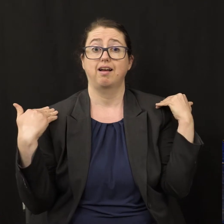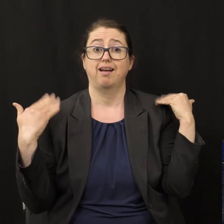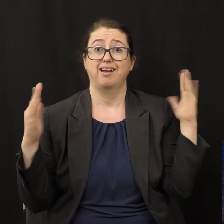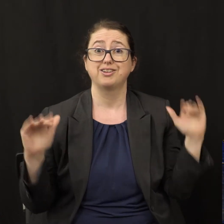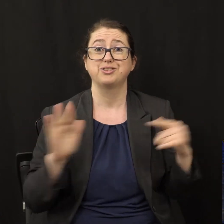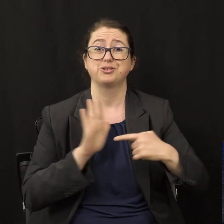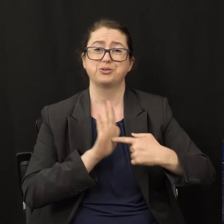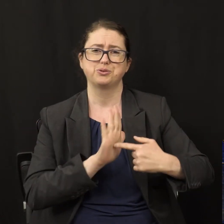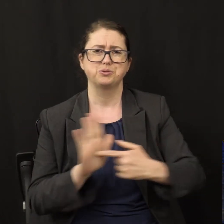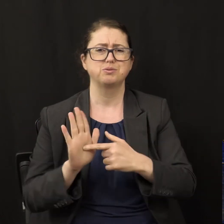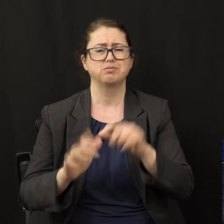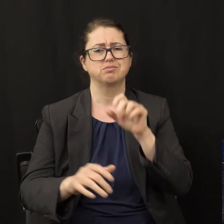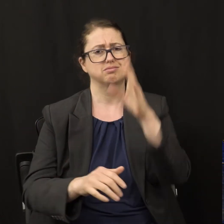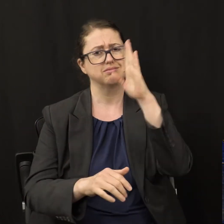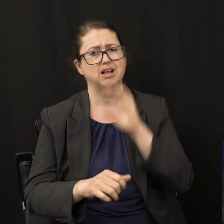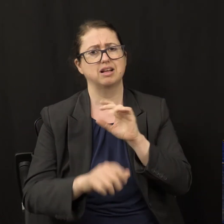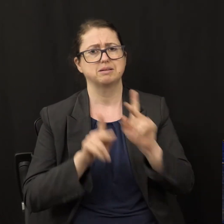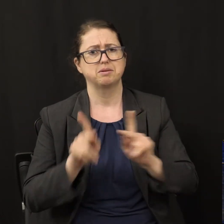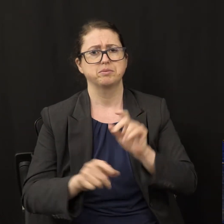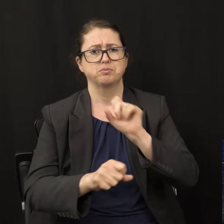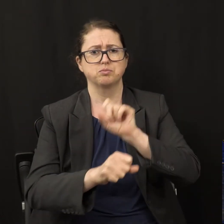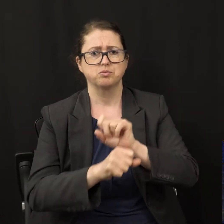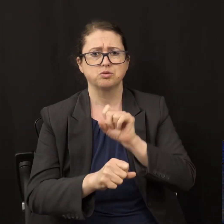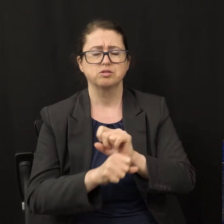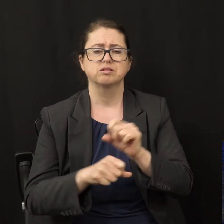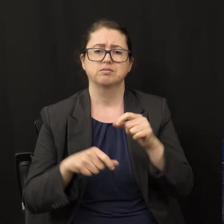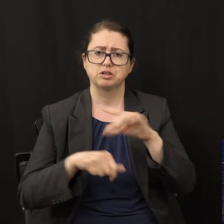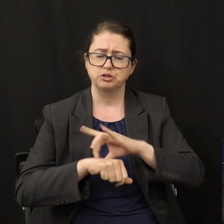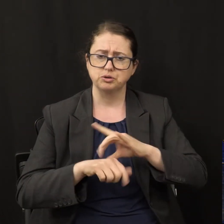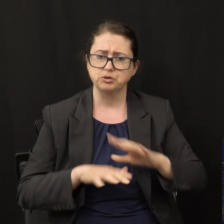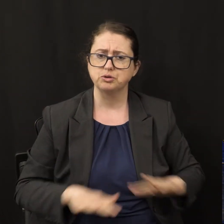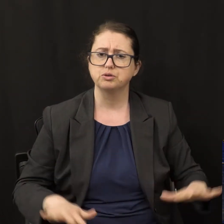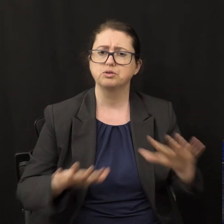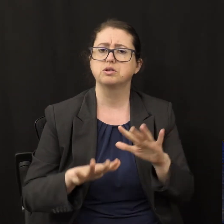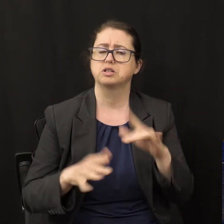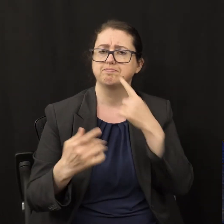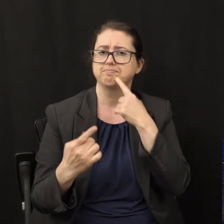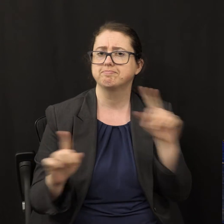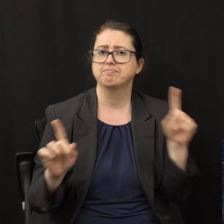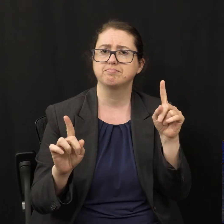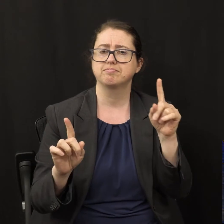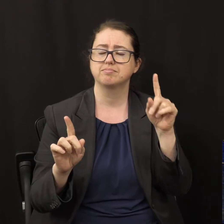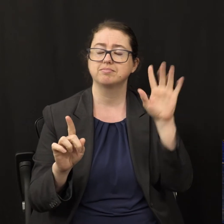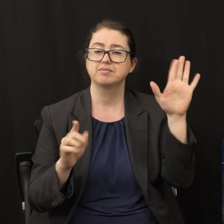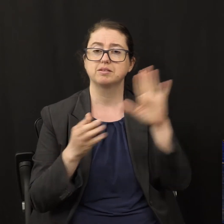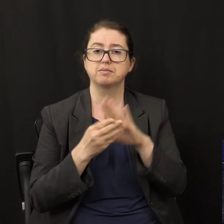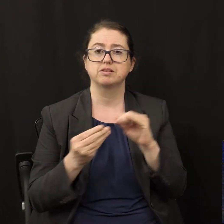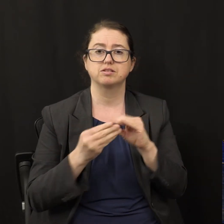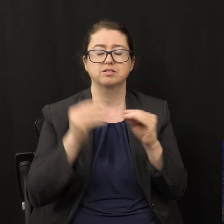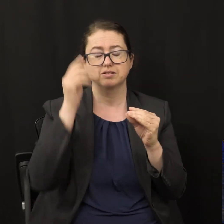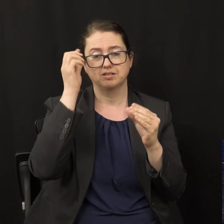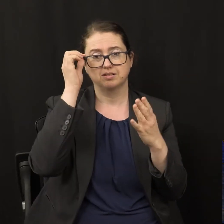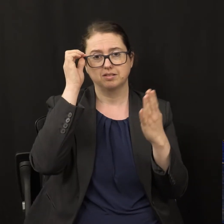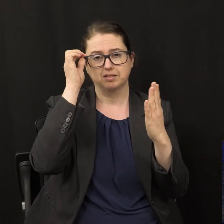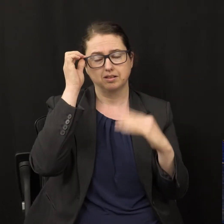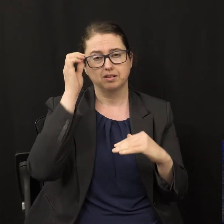God's people on earth in proclaiming these messages. Now let's go to amazing fact number two.